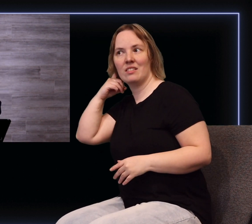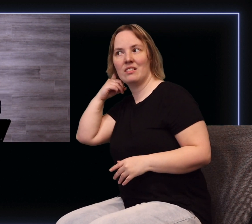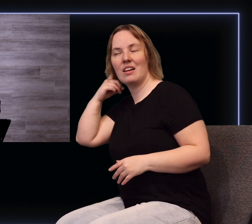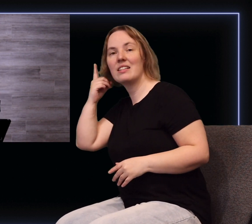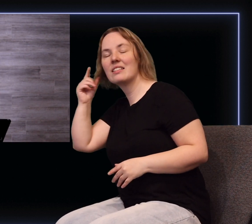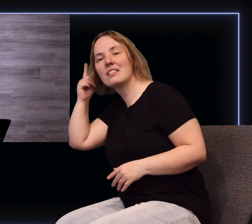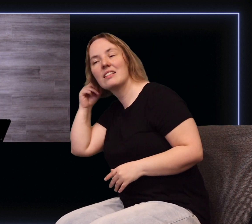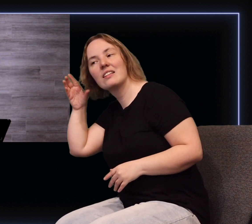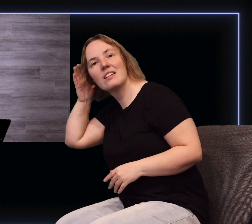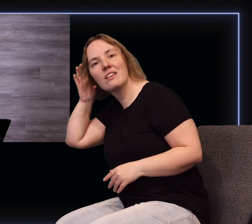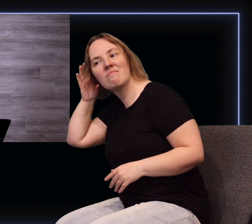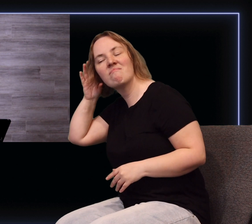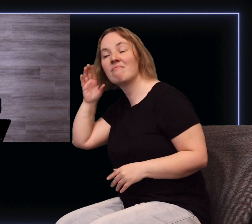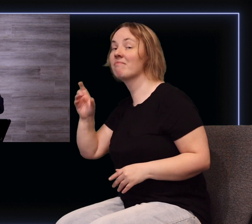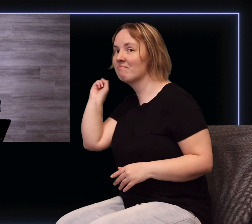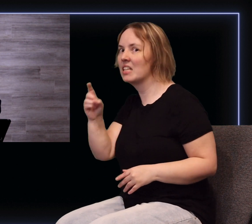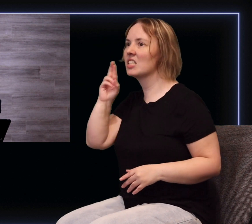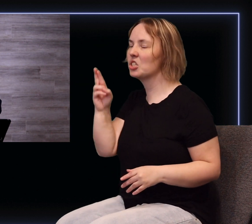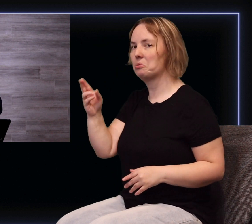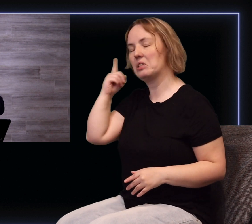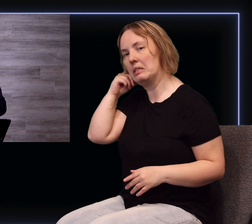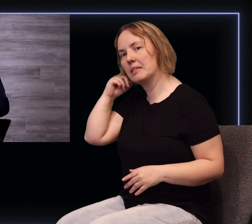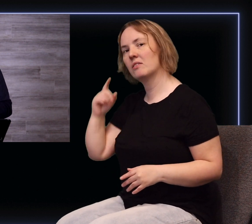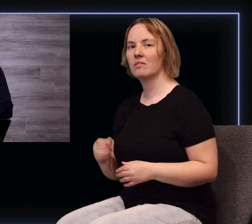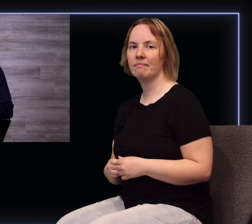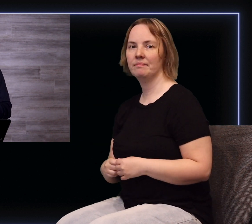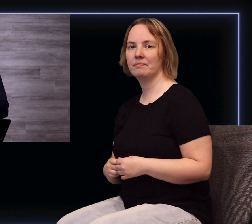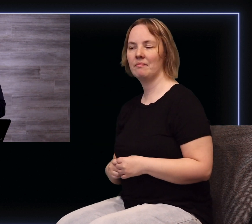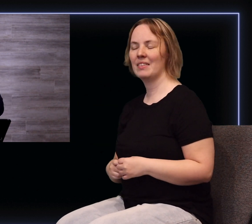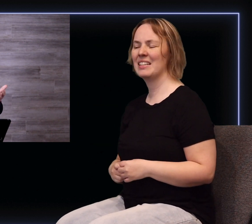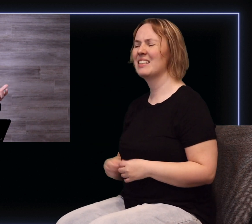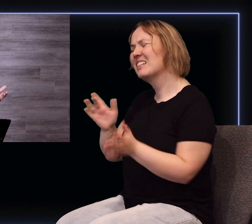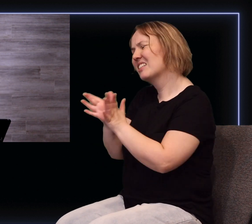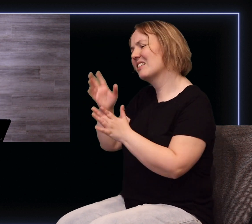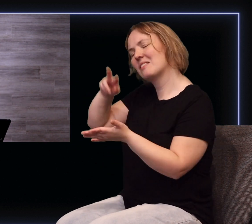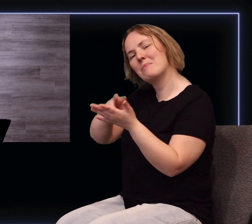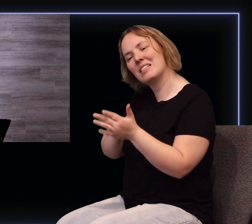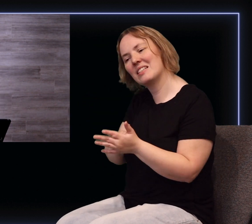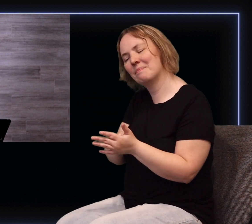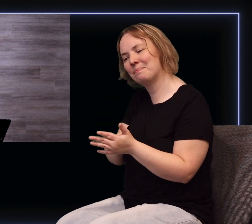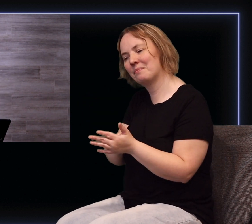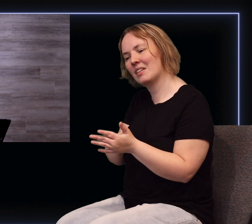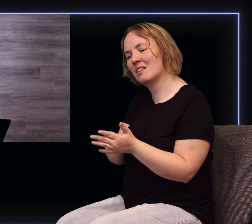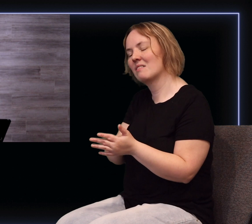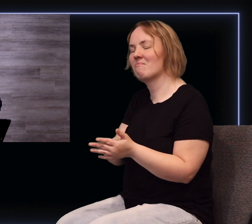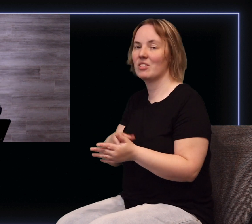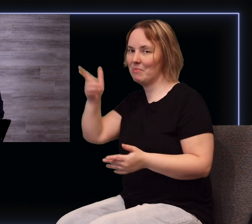must use them. Now Jesus said that oftentimes, and essentially what He means is this. Just because you hear